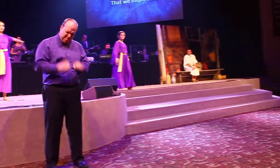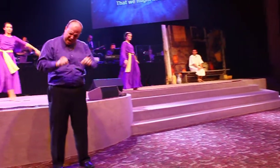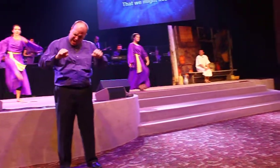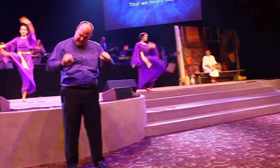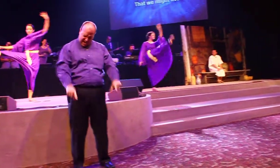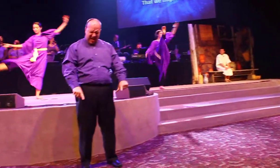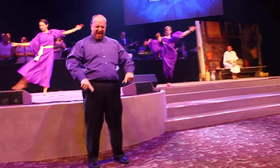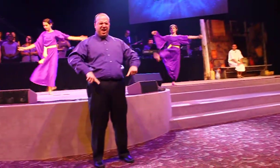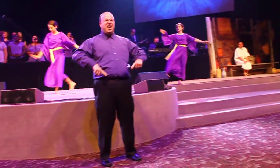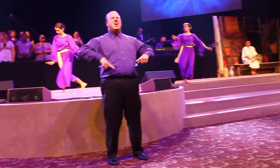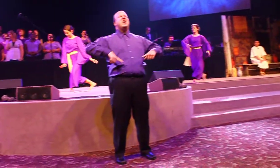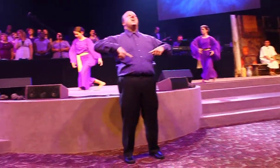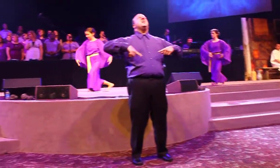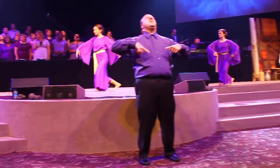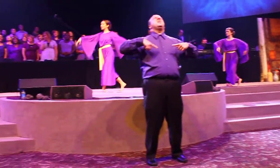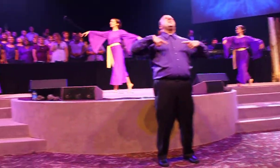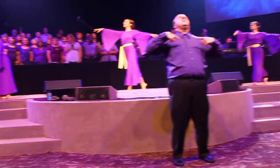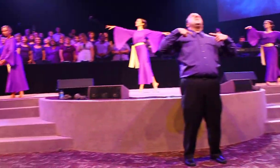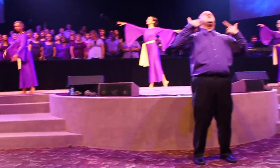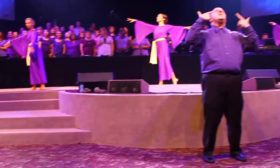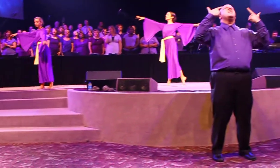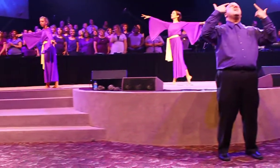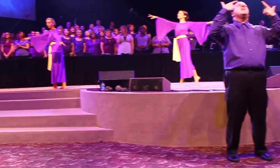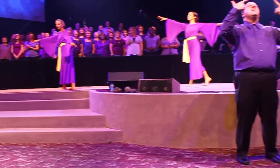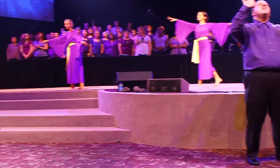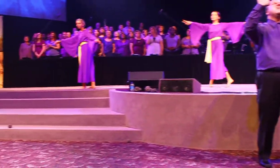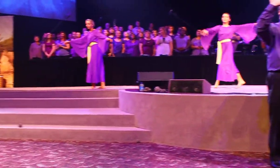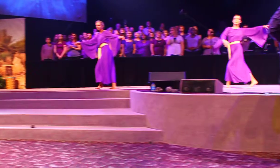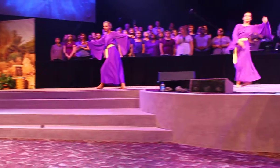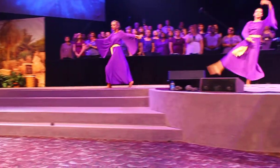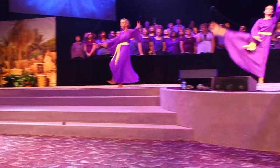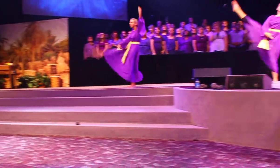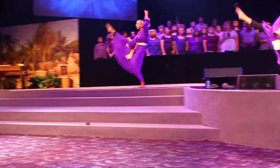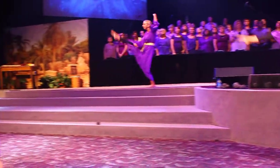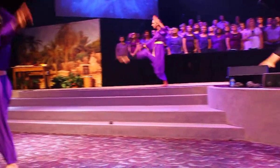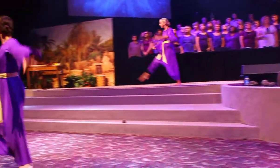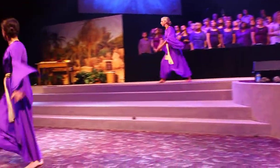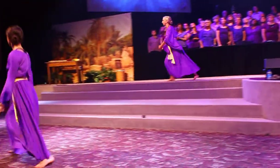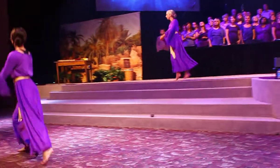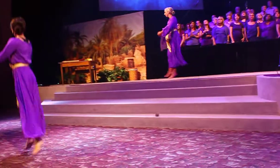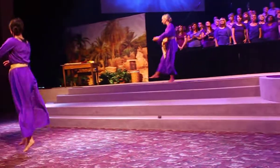might live Once for all Once